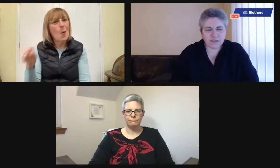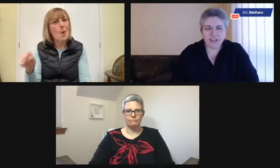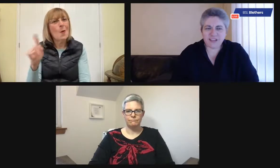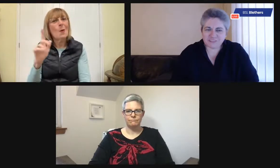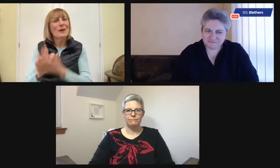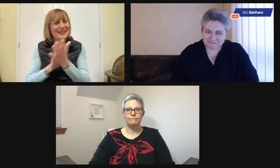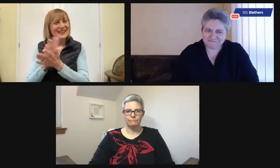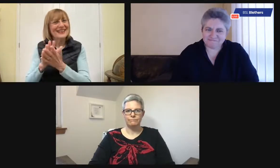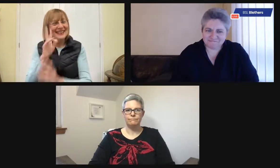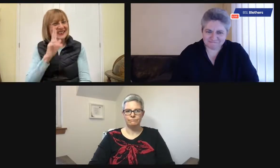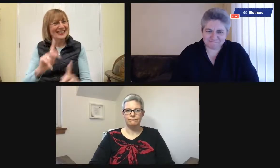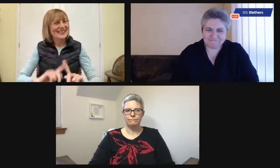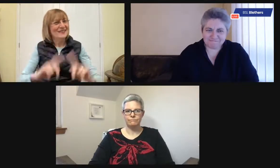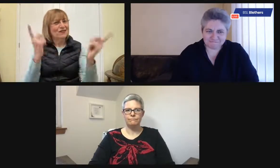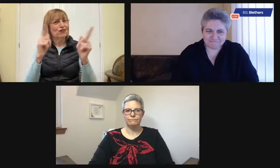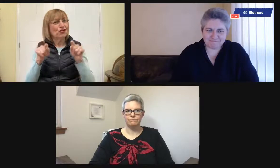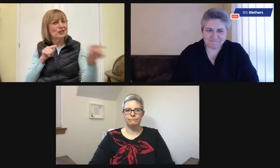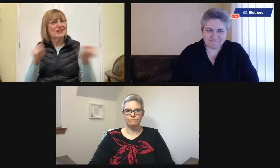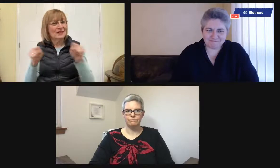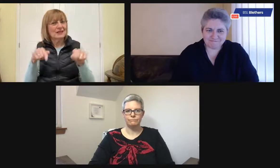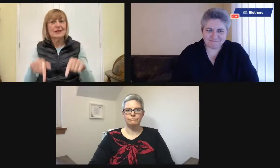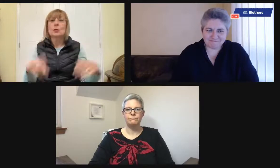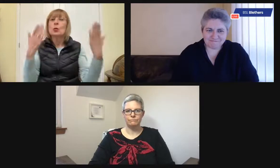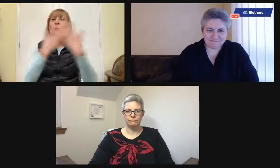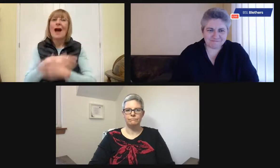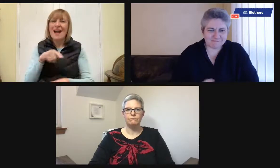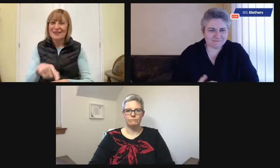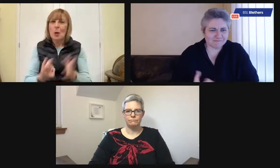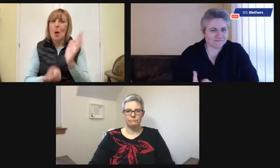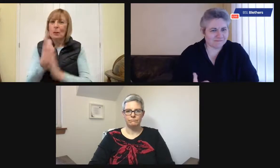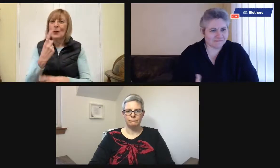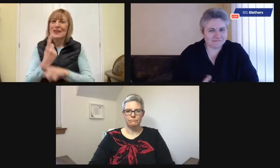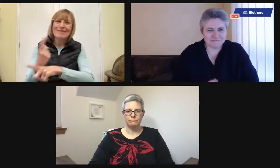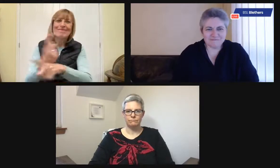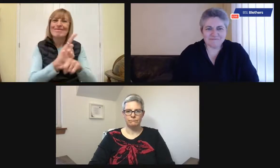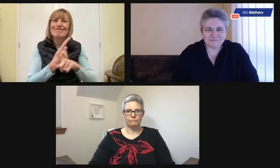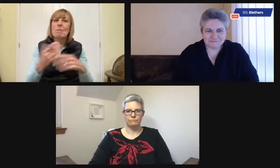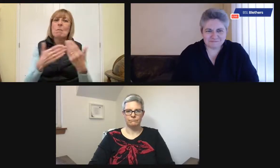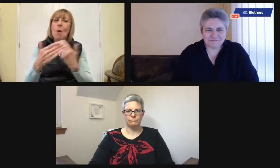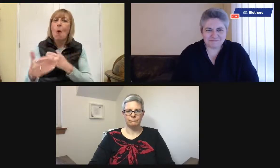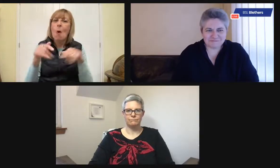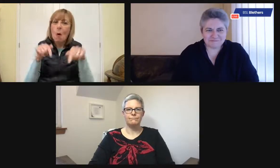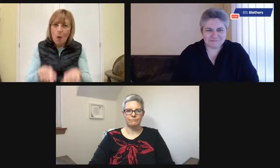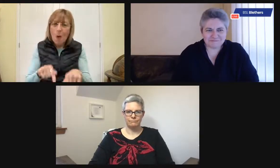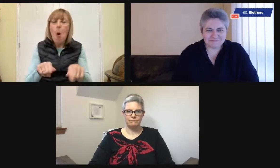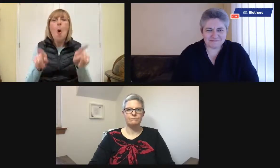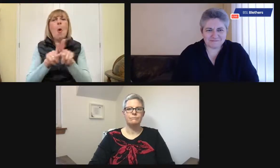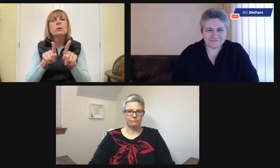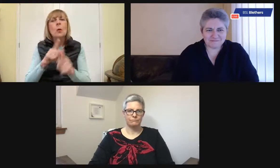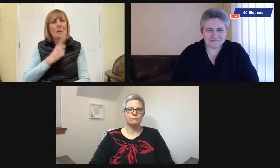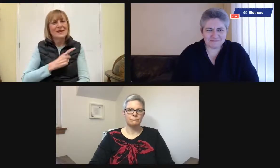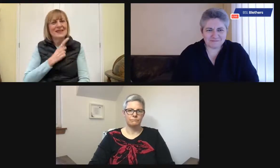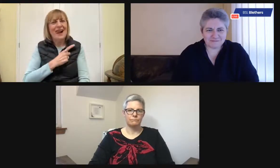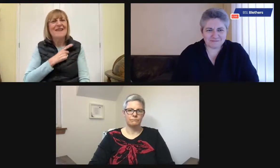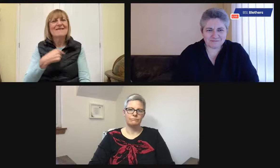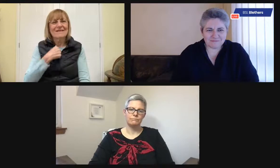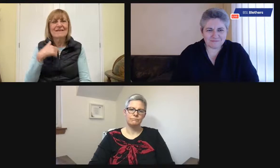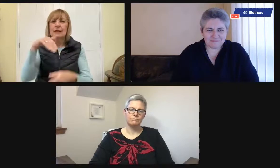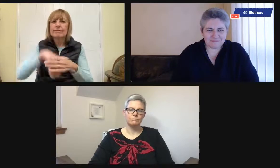dementia, he was, of course, living alone. So I've seen those two different experiences and I hope to have an opportunity to talk